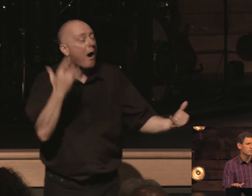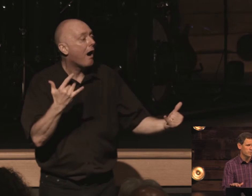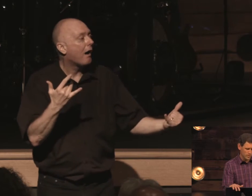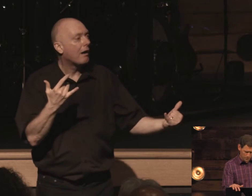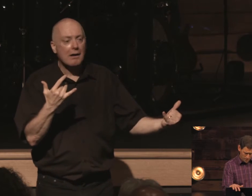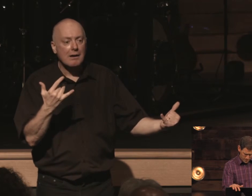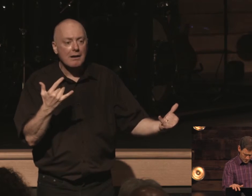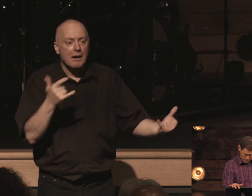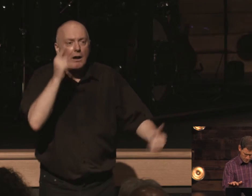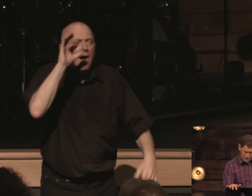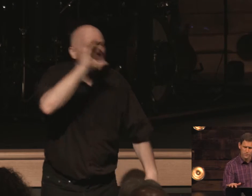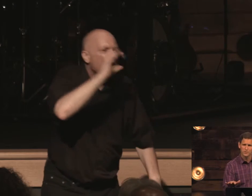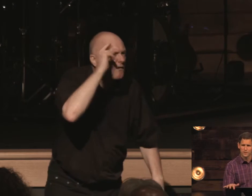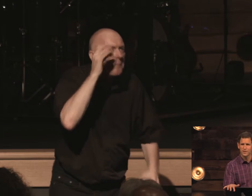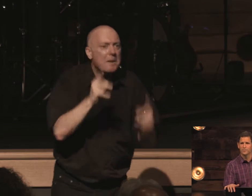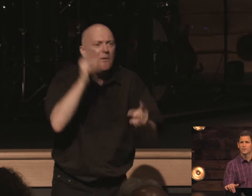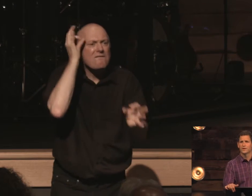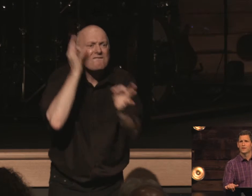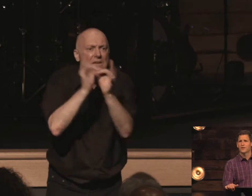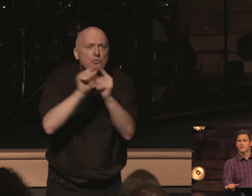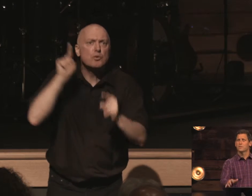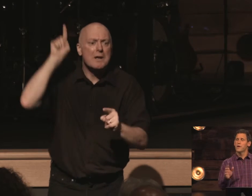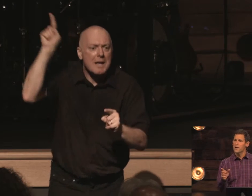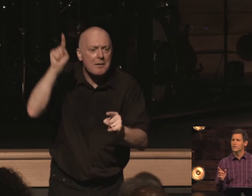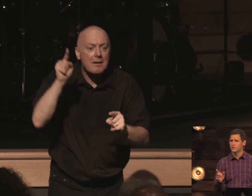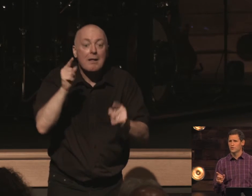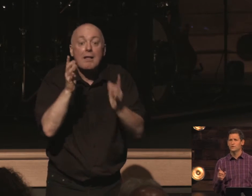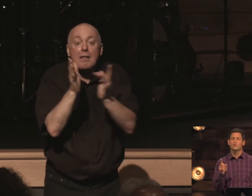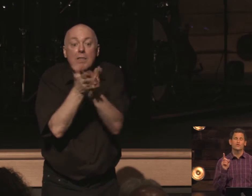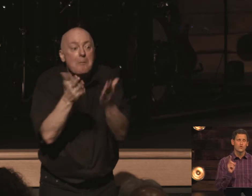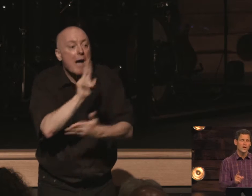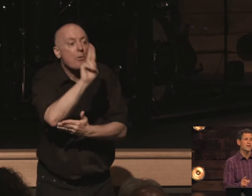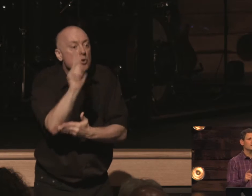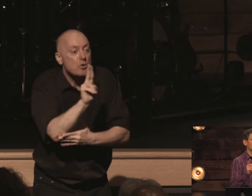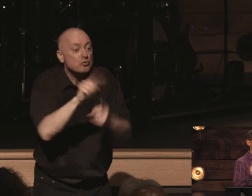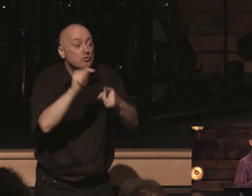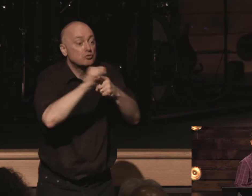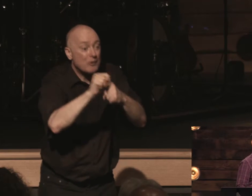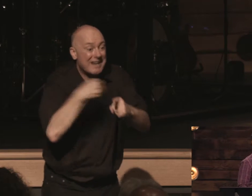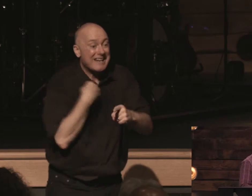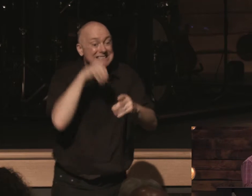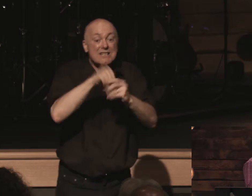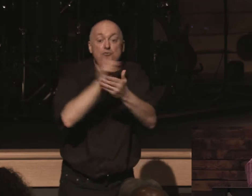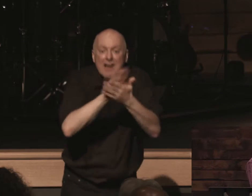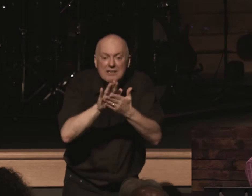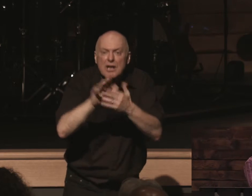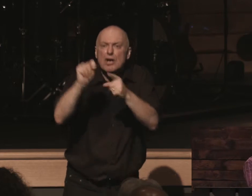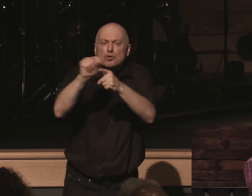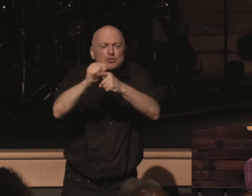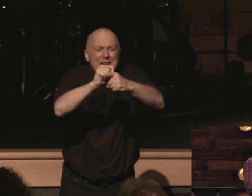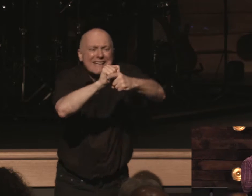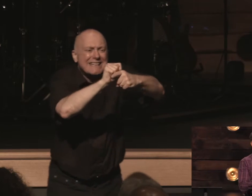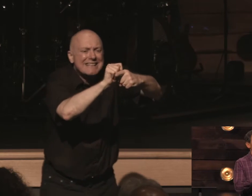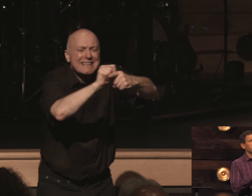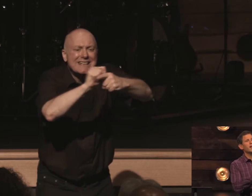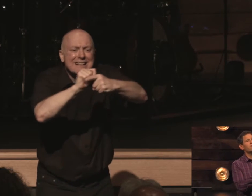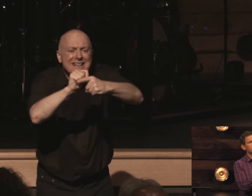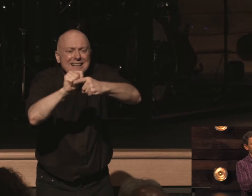for people who are faithful to him because the bible is used to train us in righteousness training is the term of like a parent